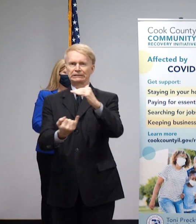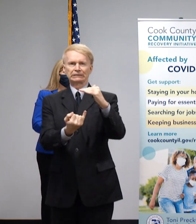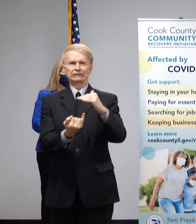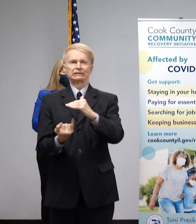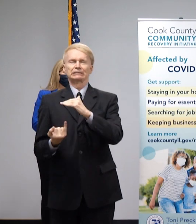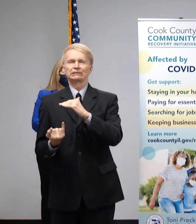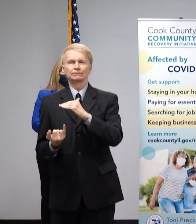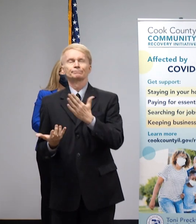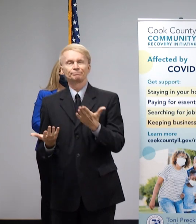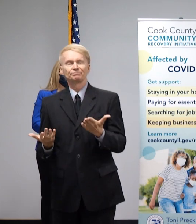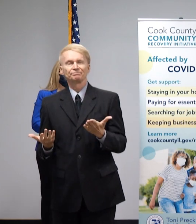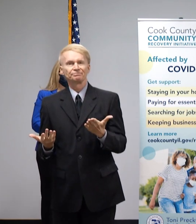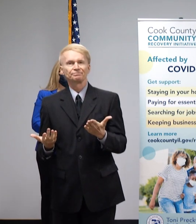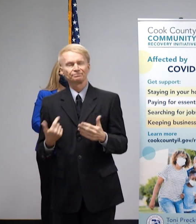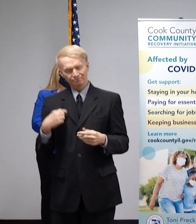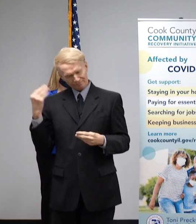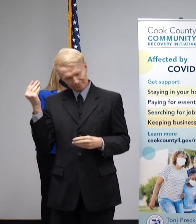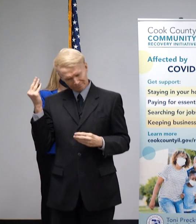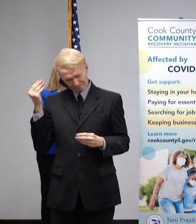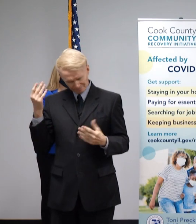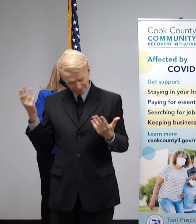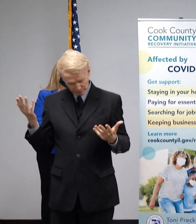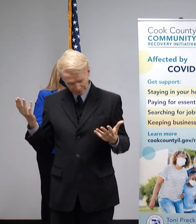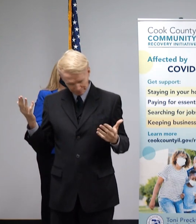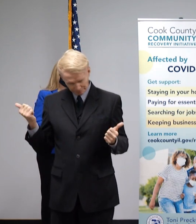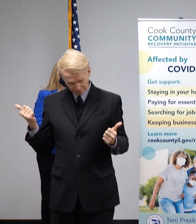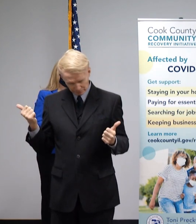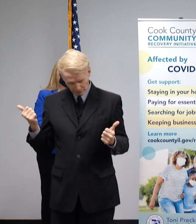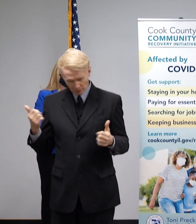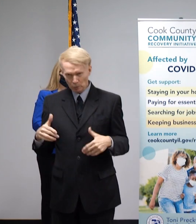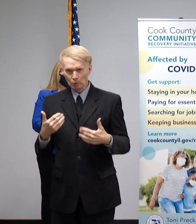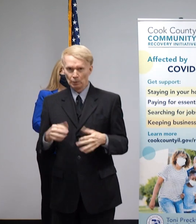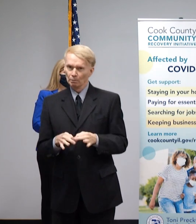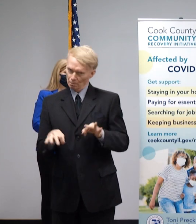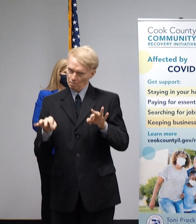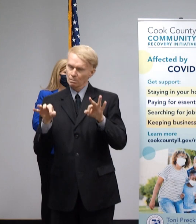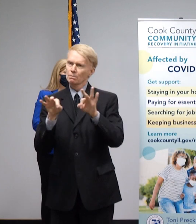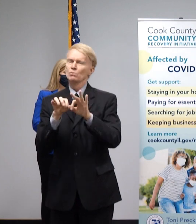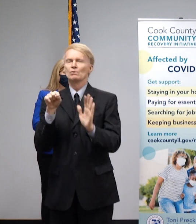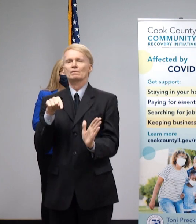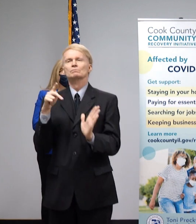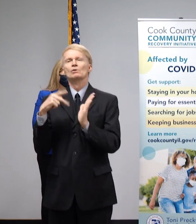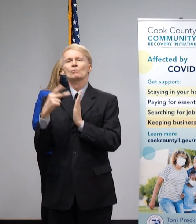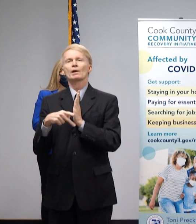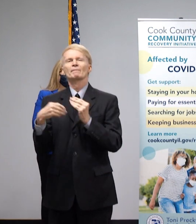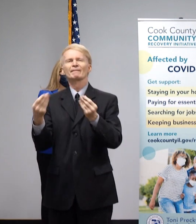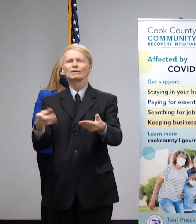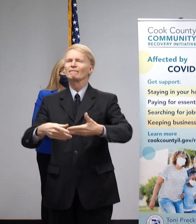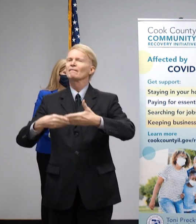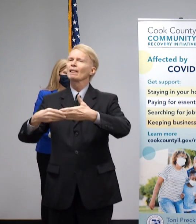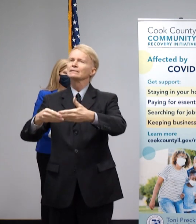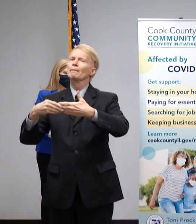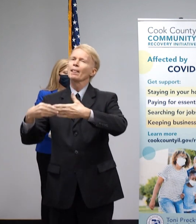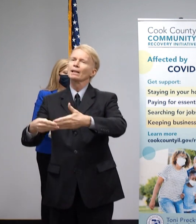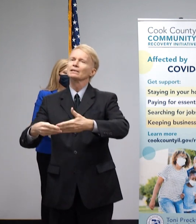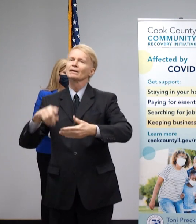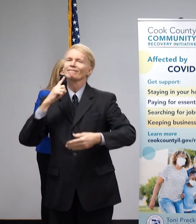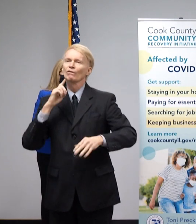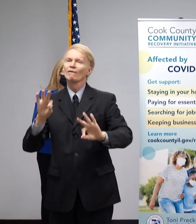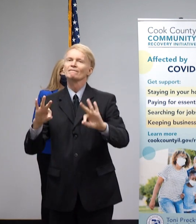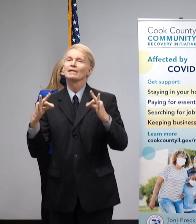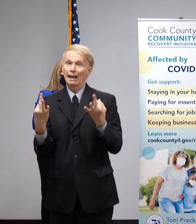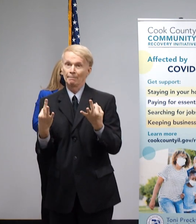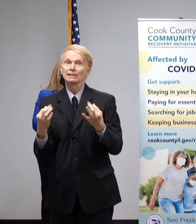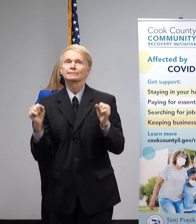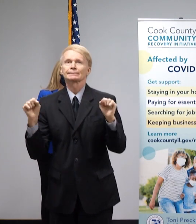You know, I was just reflective on the importance of having a program like this to provide flexibility for families to